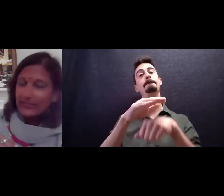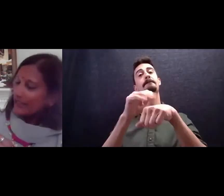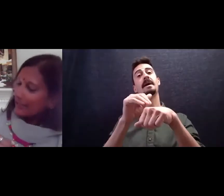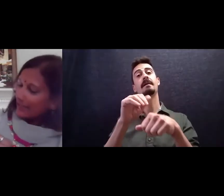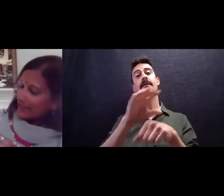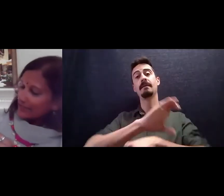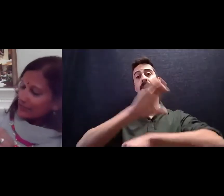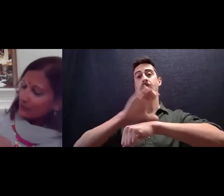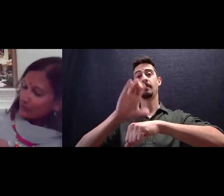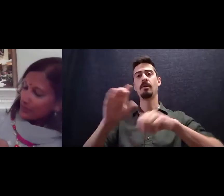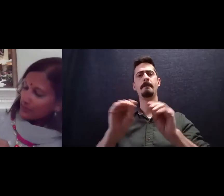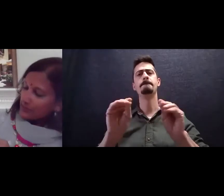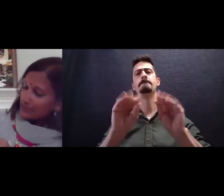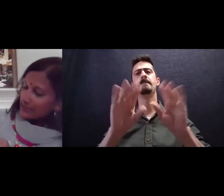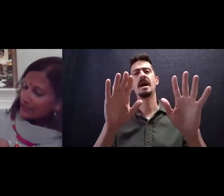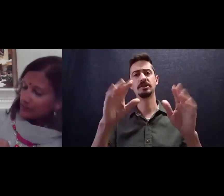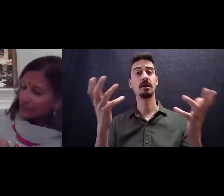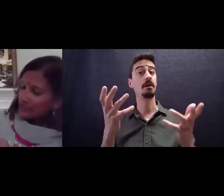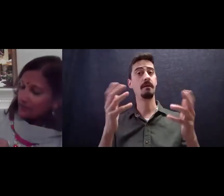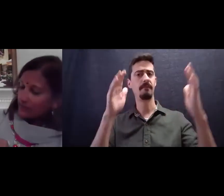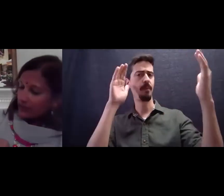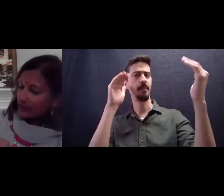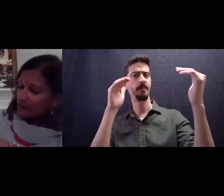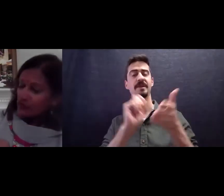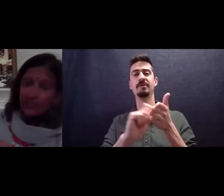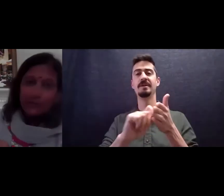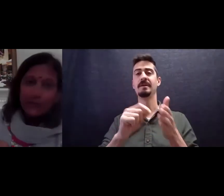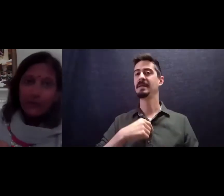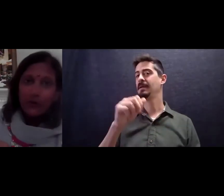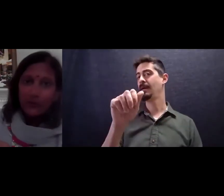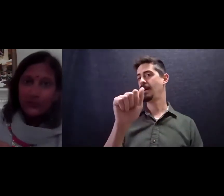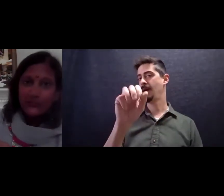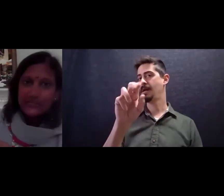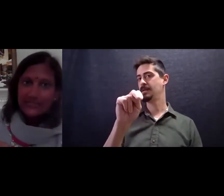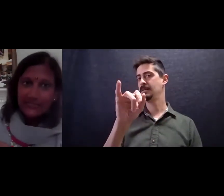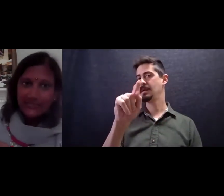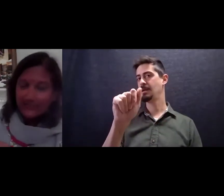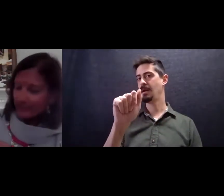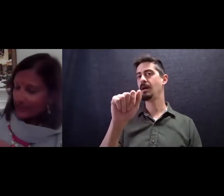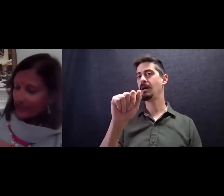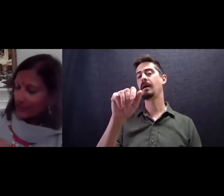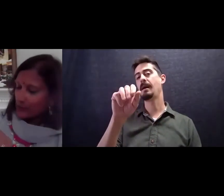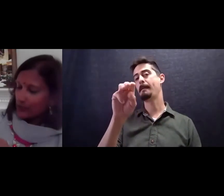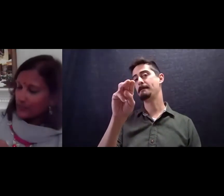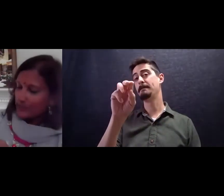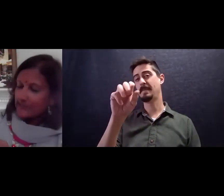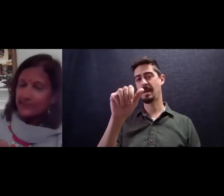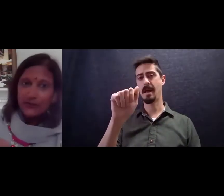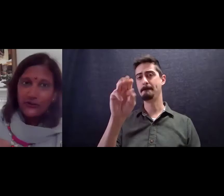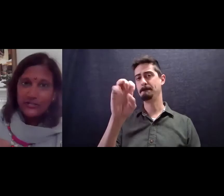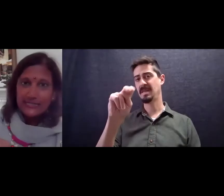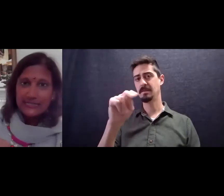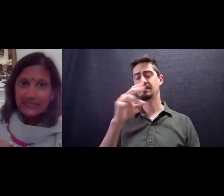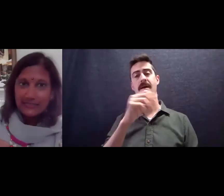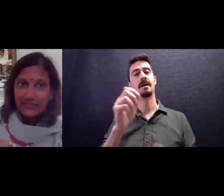and it's written by me Anita Amin illustrated by Parwinder Singh um and he's